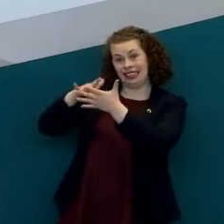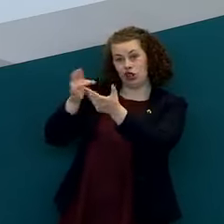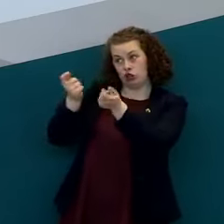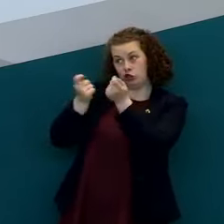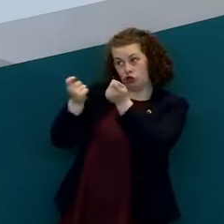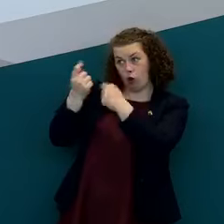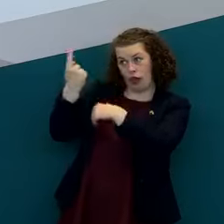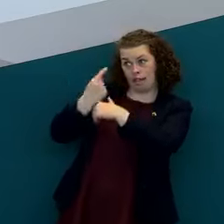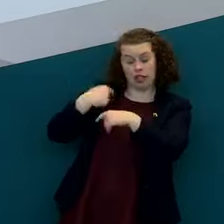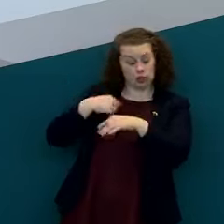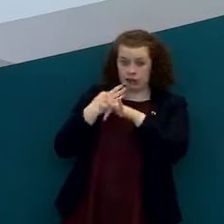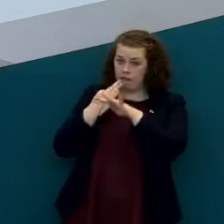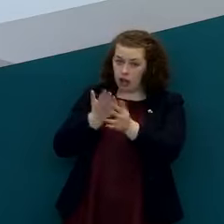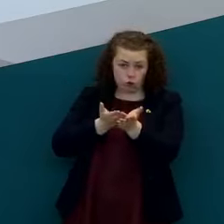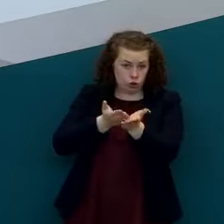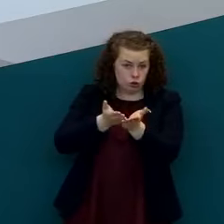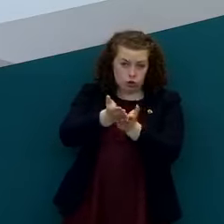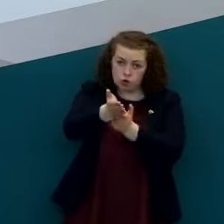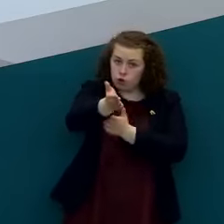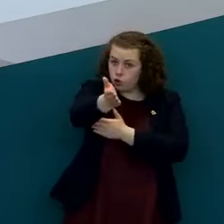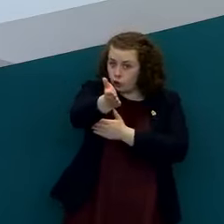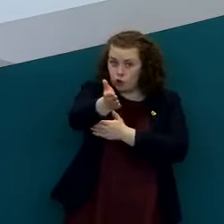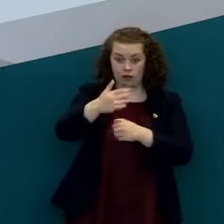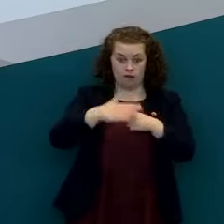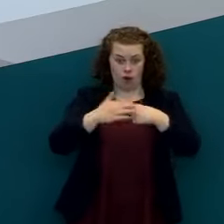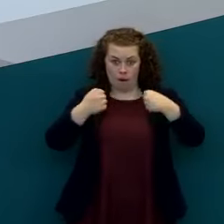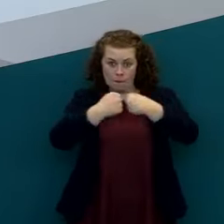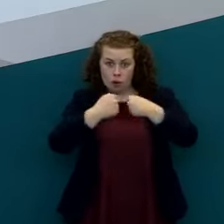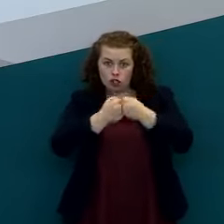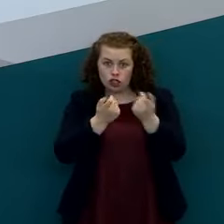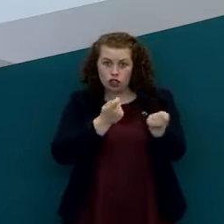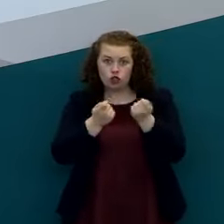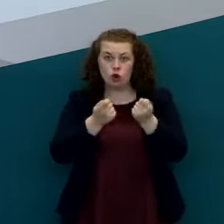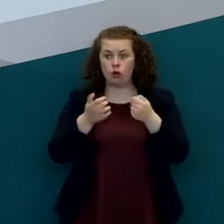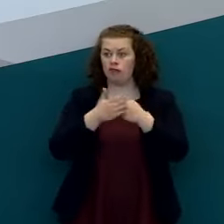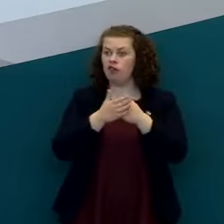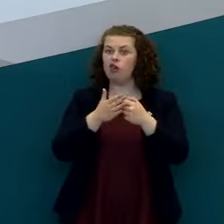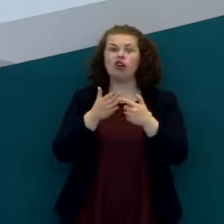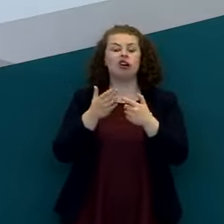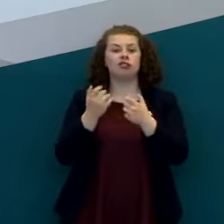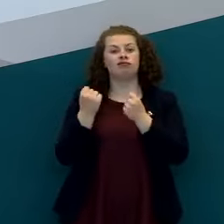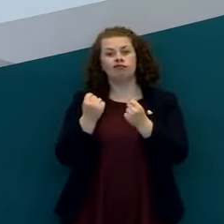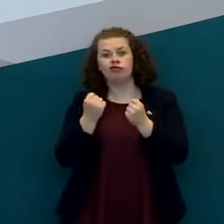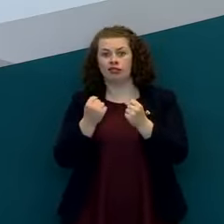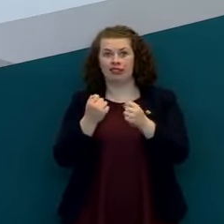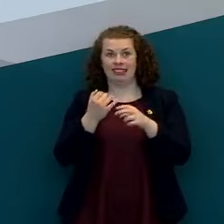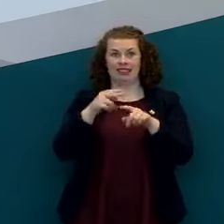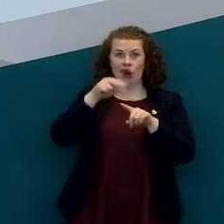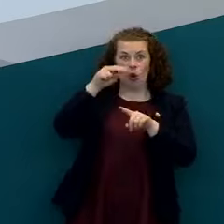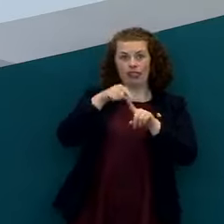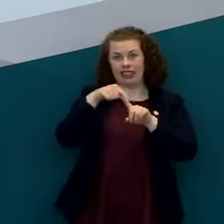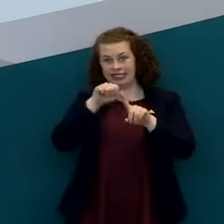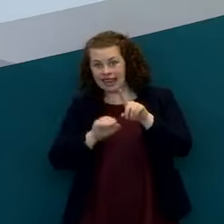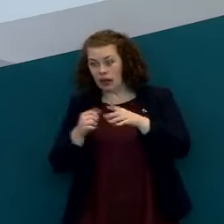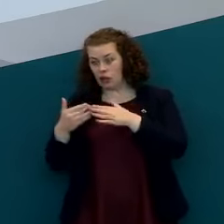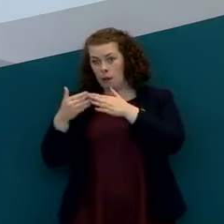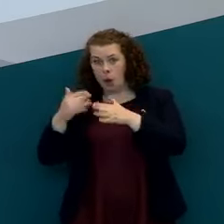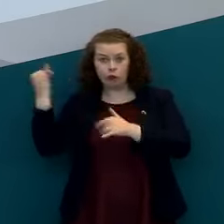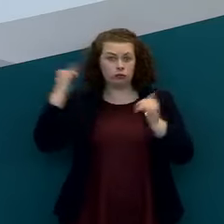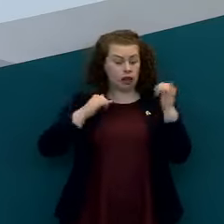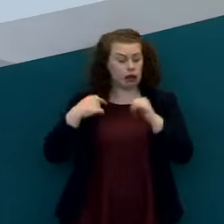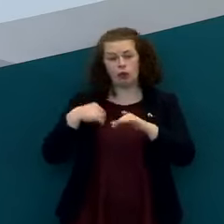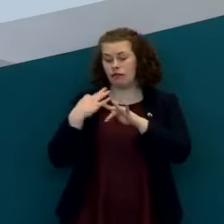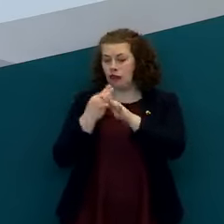within the country uh for borders for travel through the borders of the country for travel through the ports of the country at every point in time